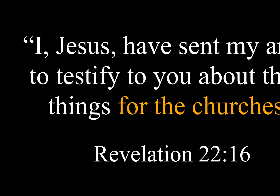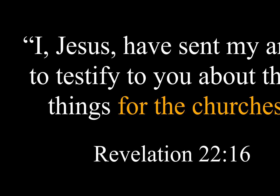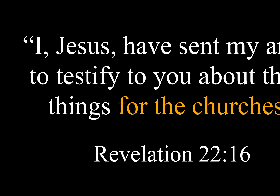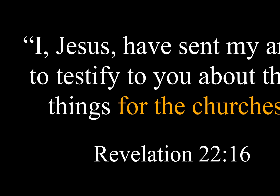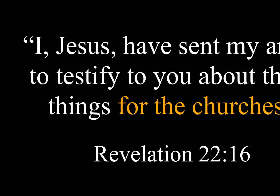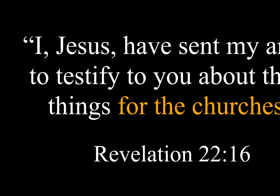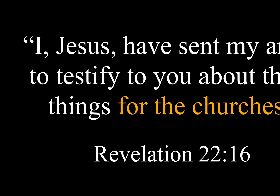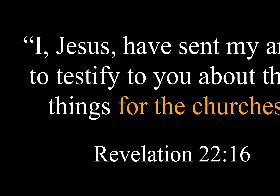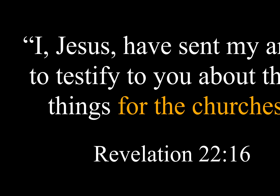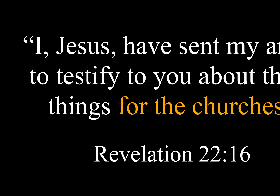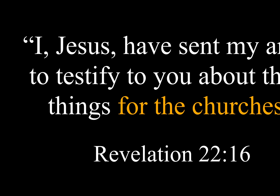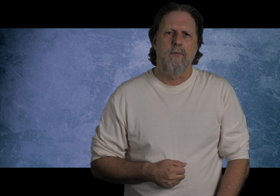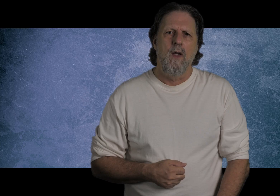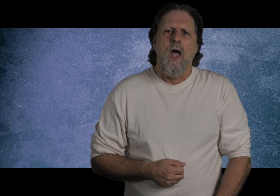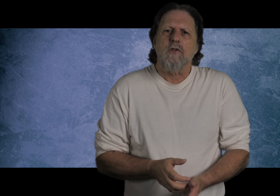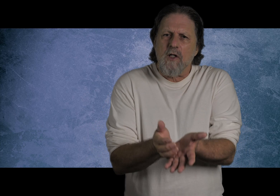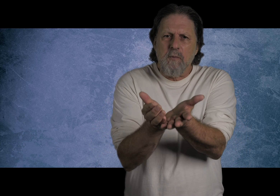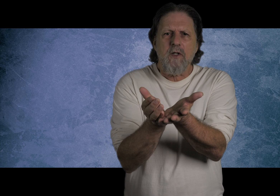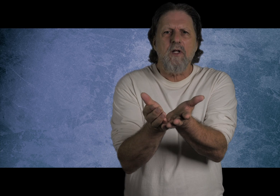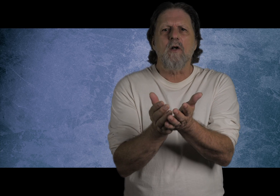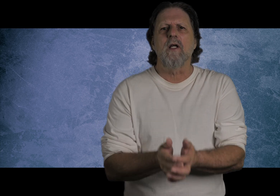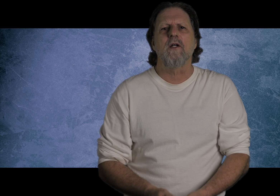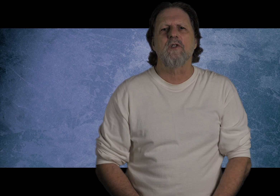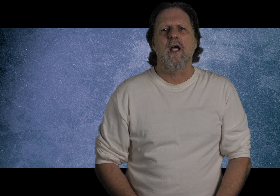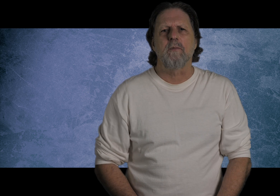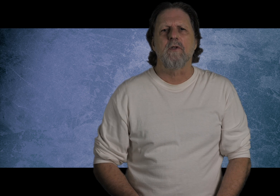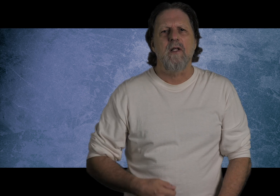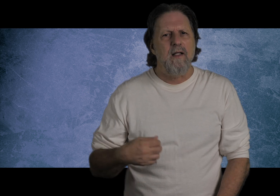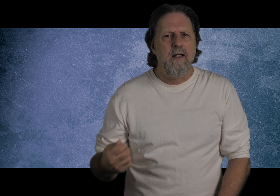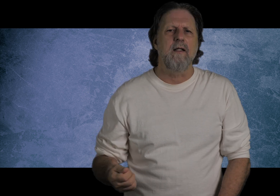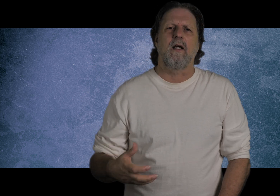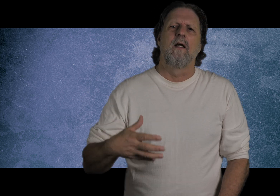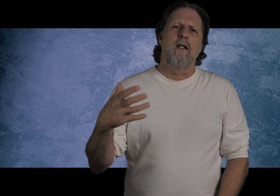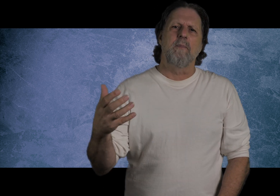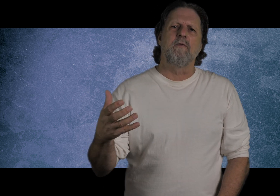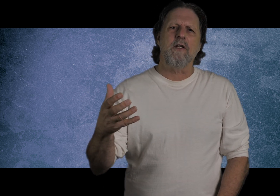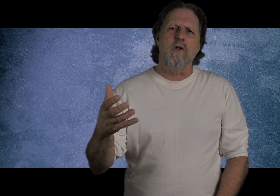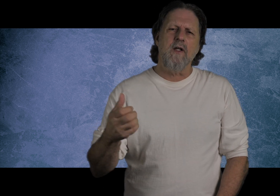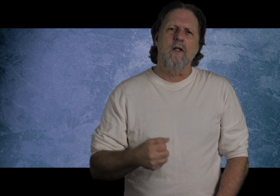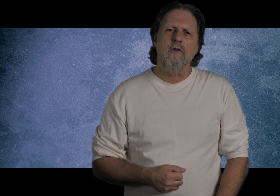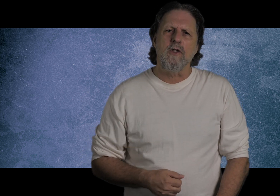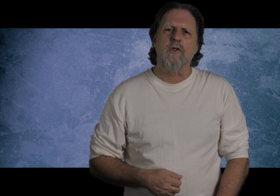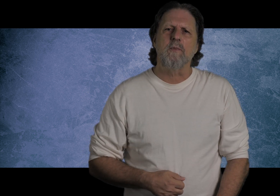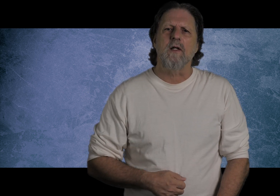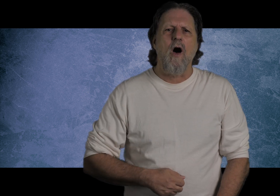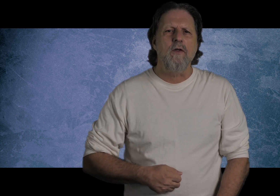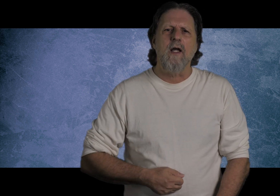things for the churches. And so, this book is not only understandable to the elite. The professional theologians who spend all day